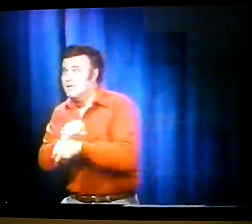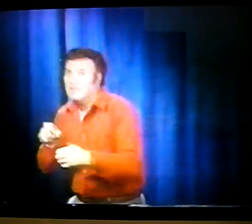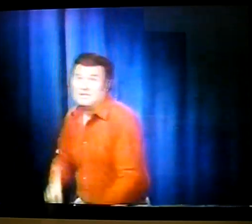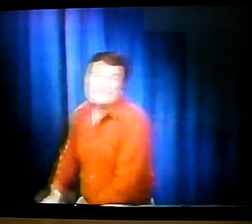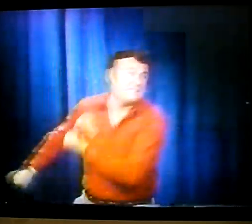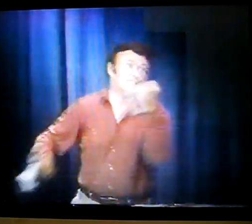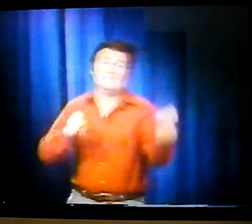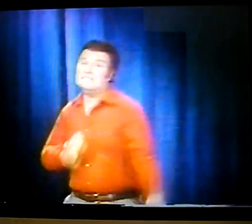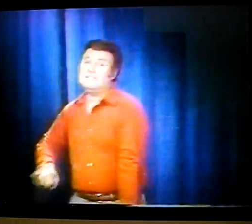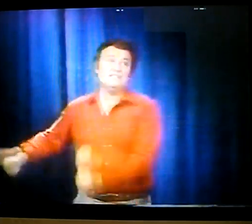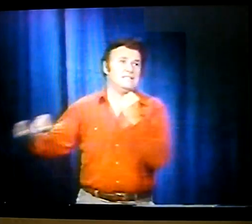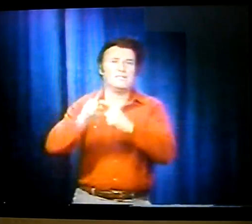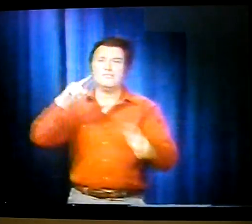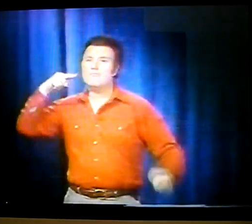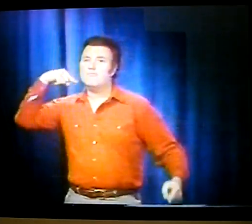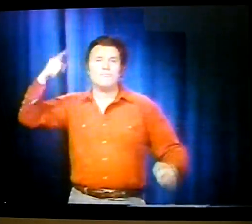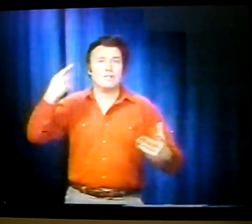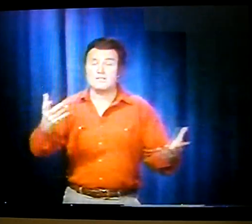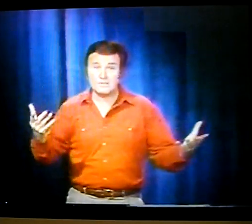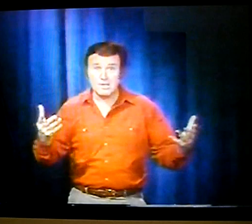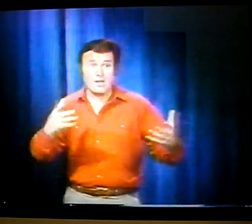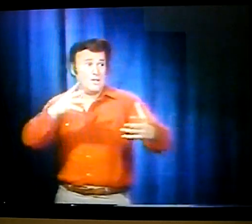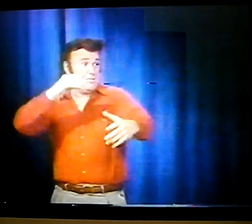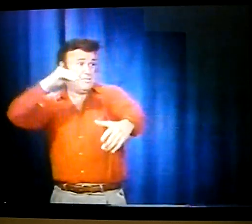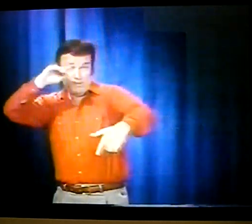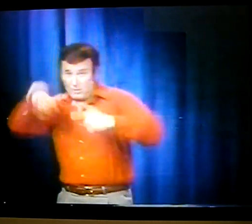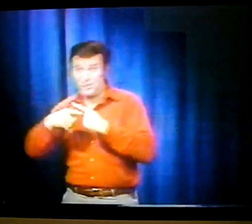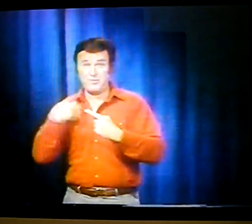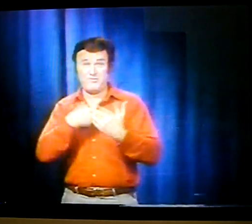So we worked and worked. It was driving us crazy.